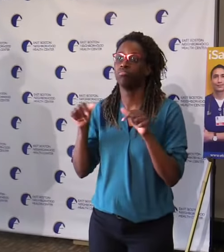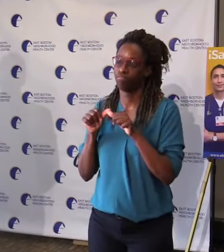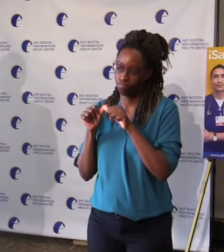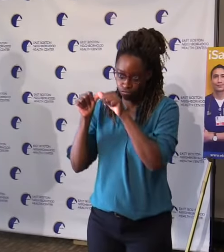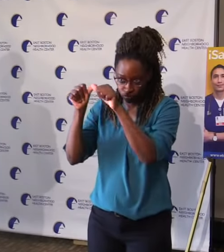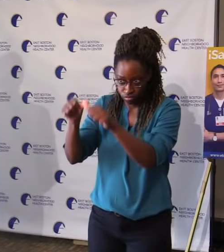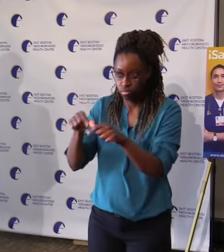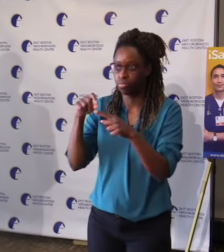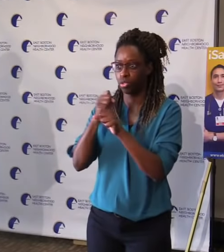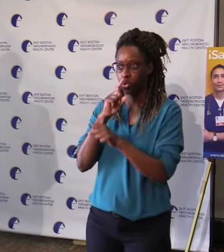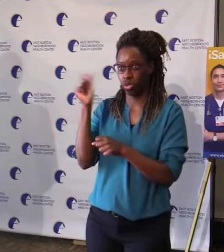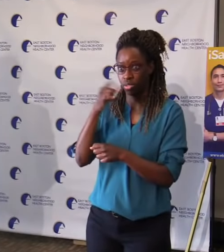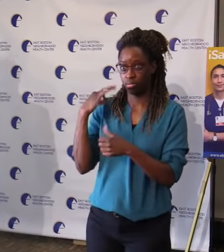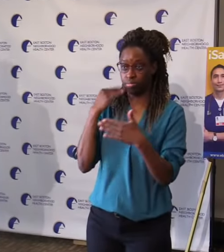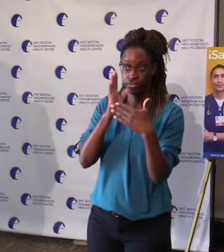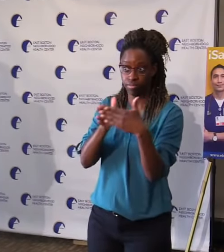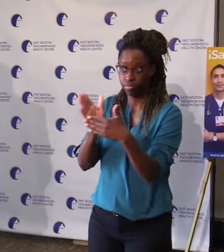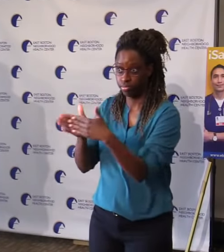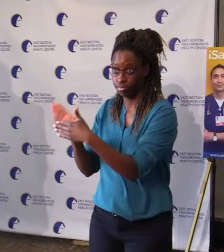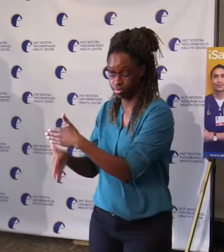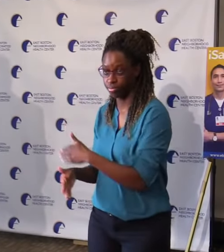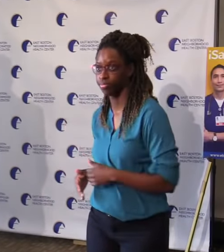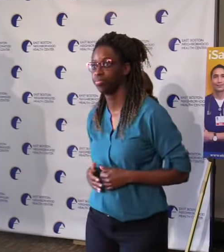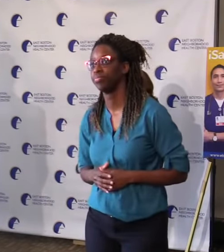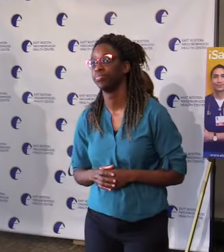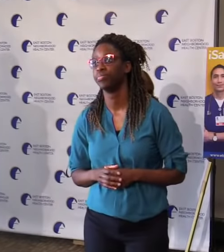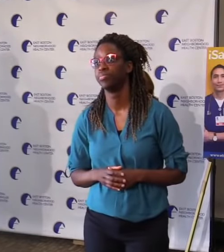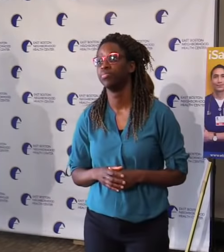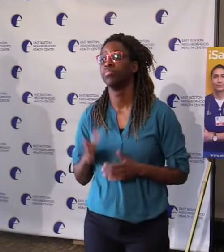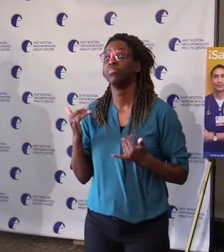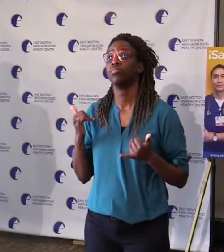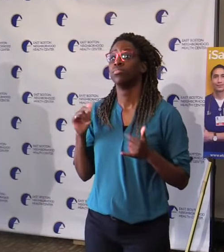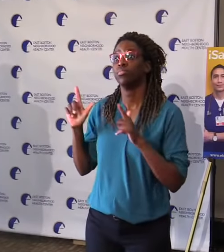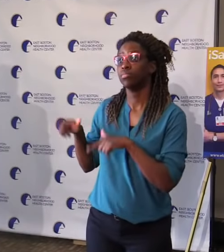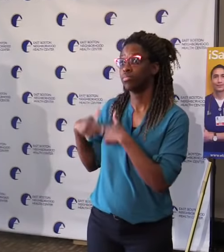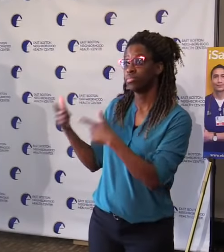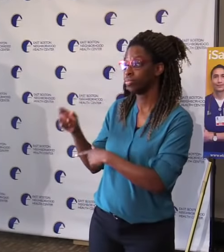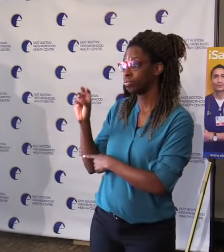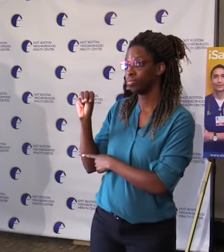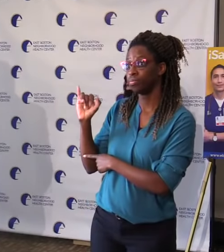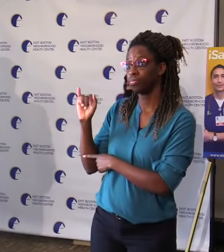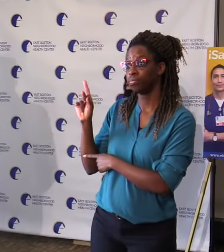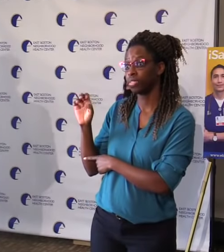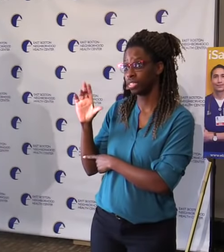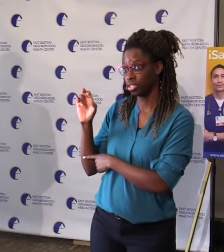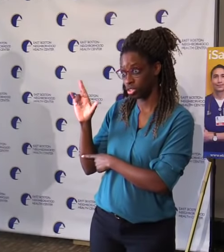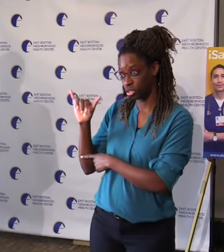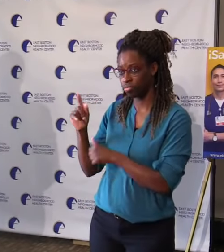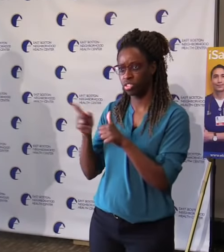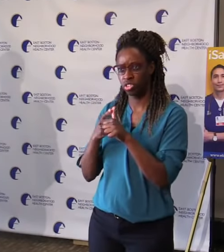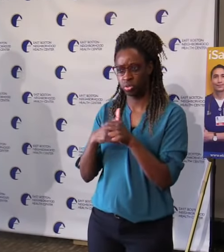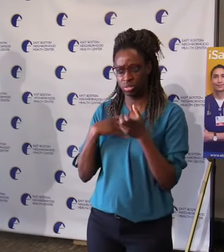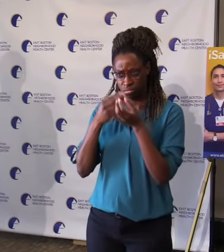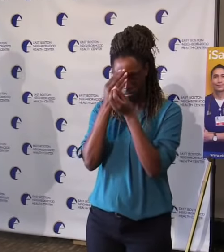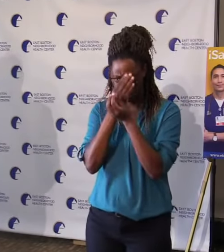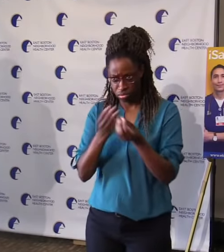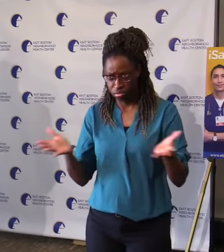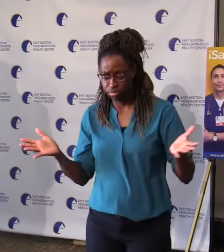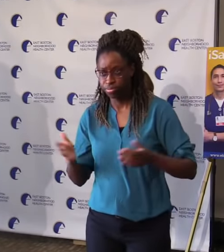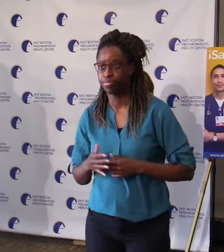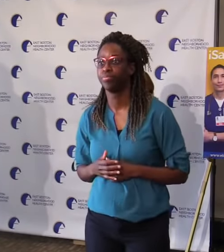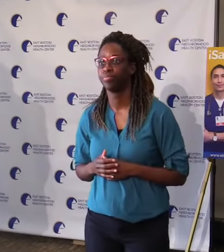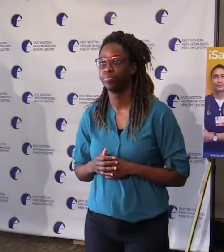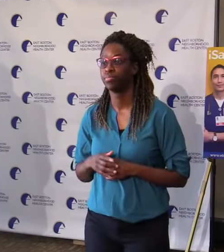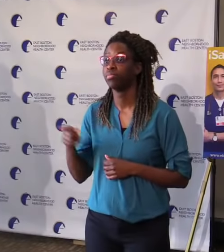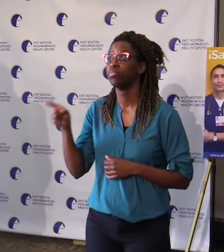remind people about how important it is to get a vaccine when it's your turn. The COVID vaccine is safe, it's free,